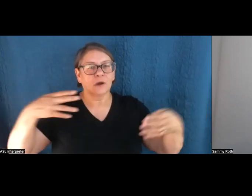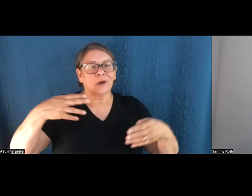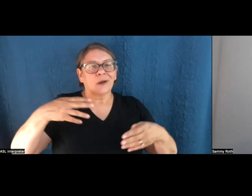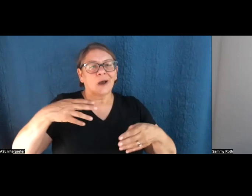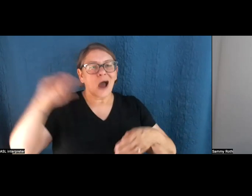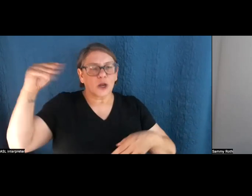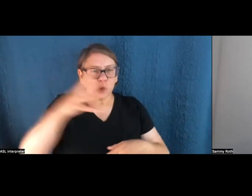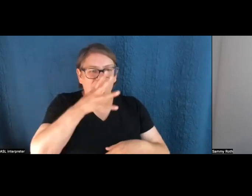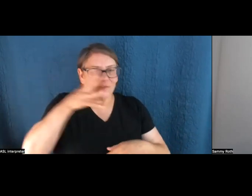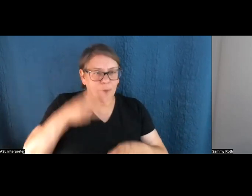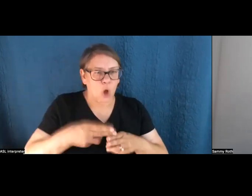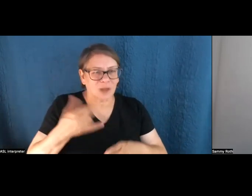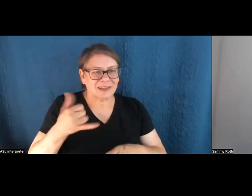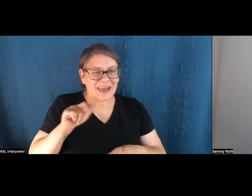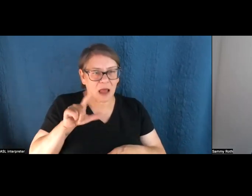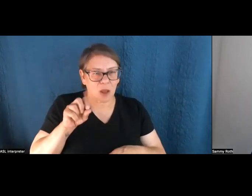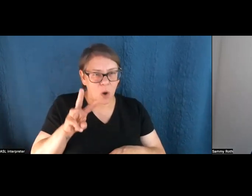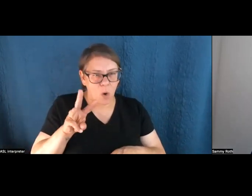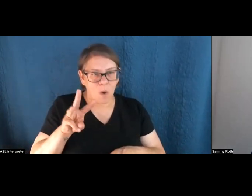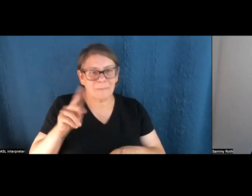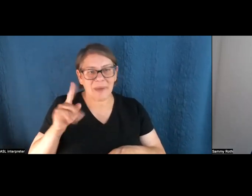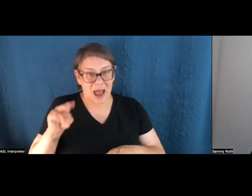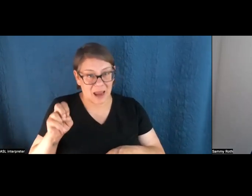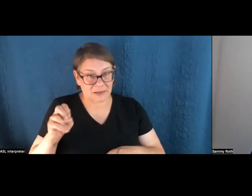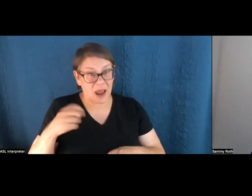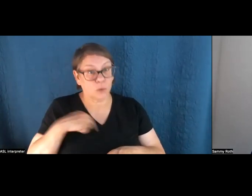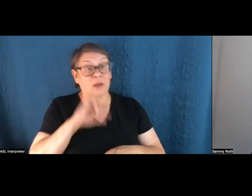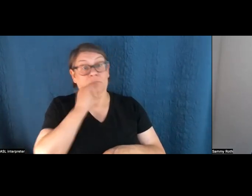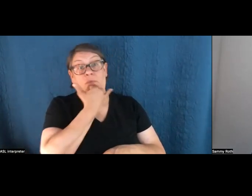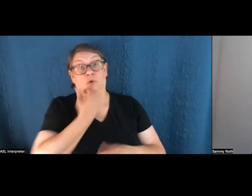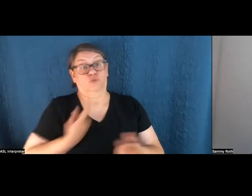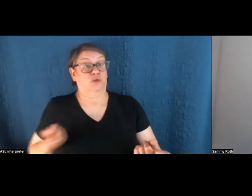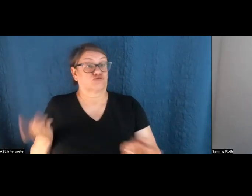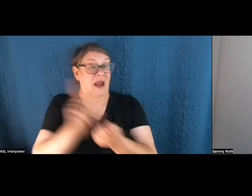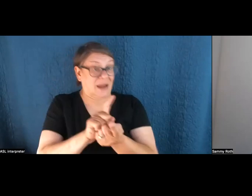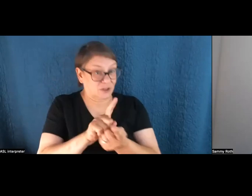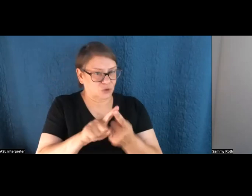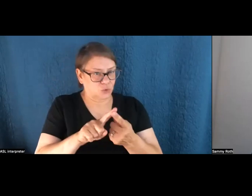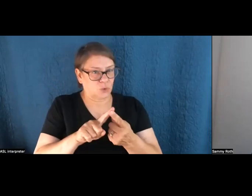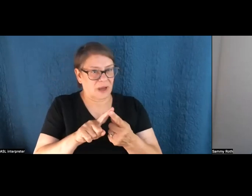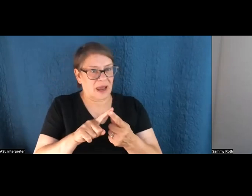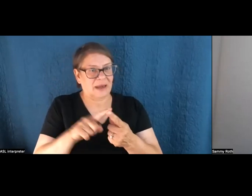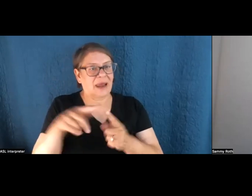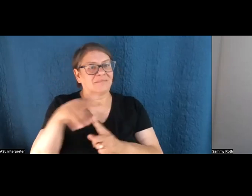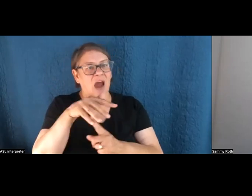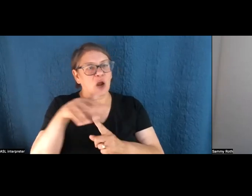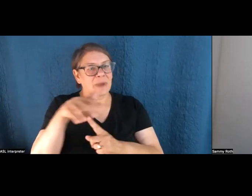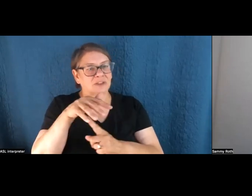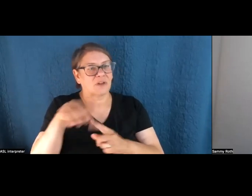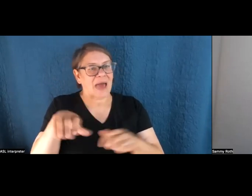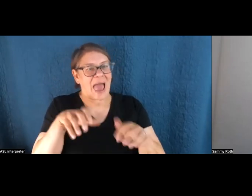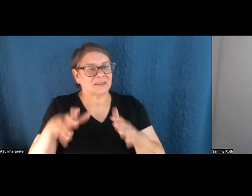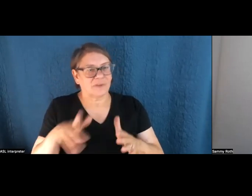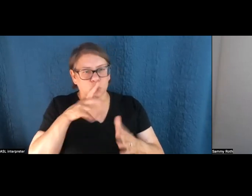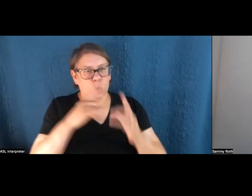under construction. And just sort of by happenstance, we ran into this environmental activist, a poet and an activist who'd been out